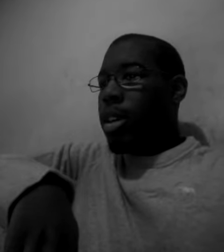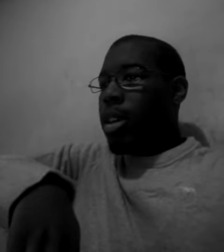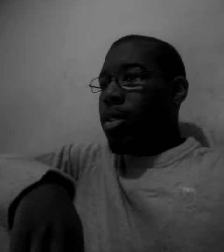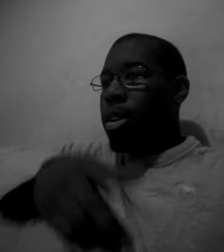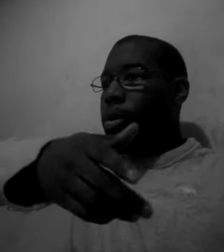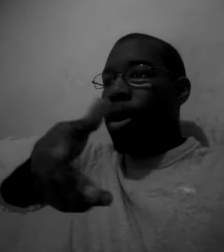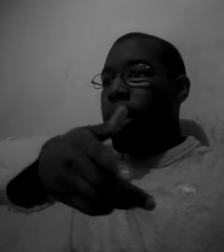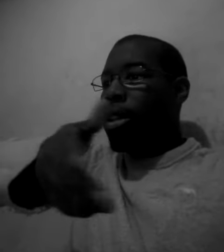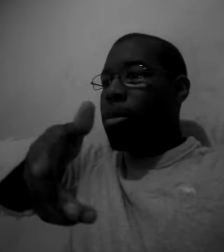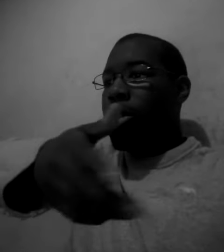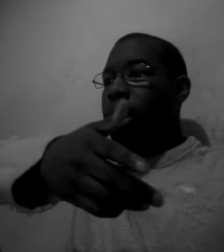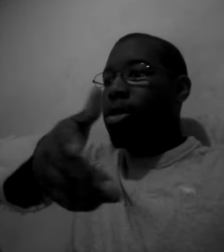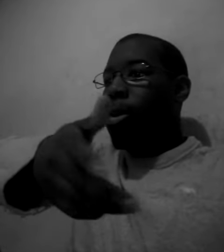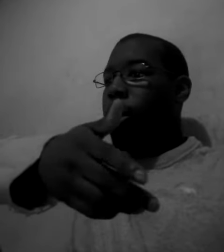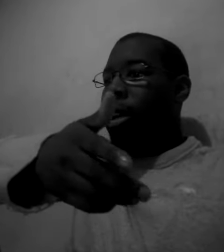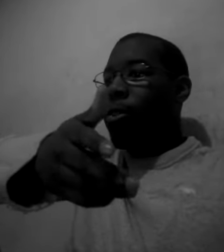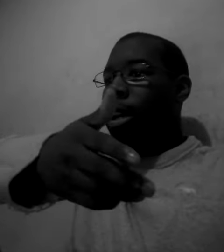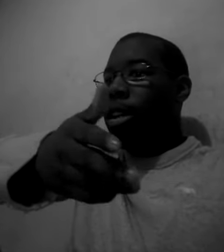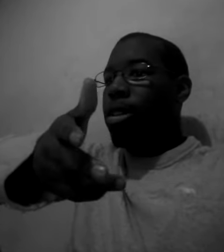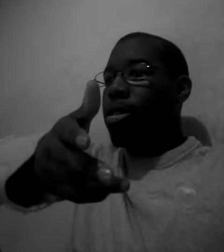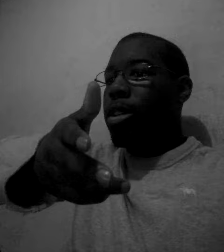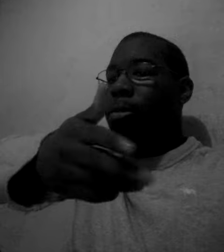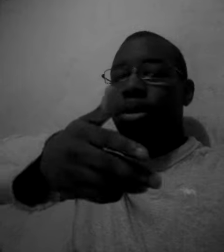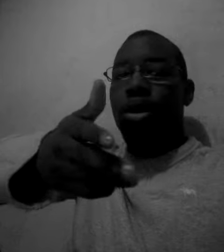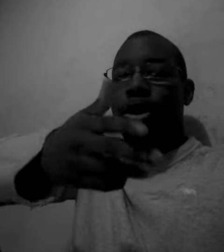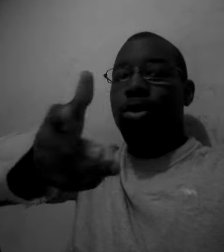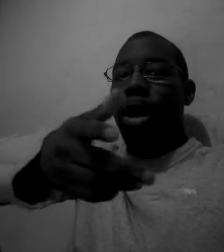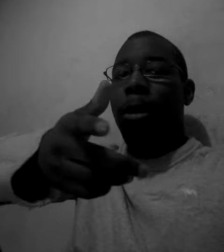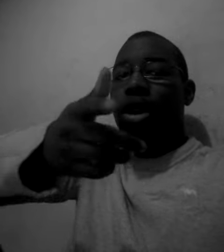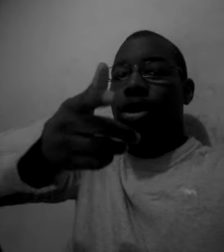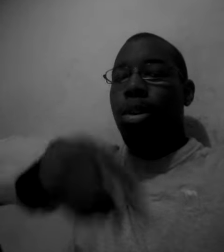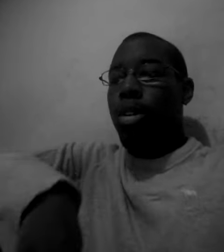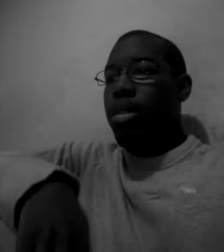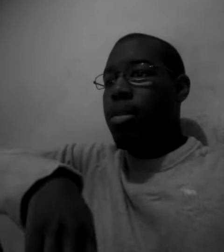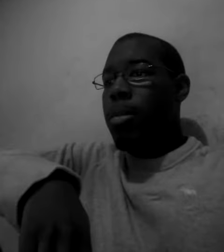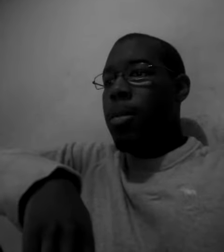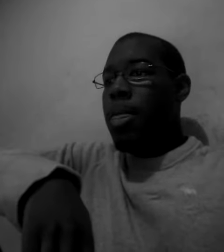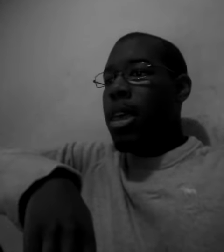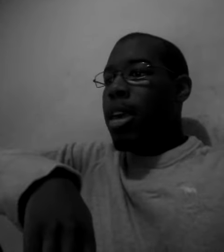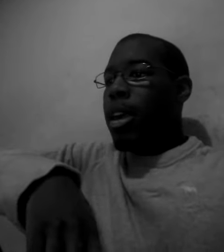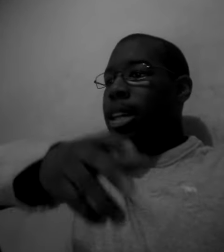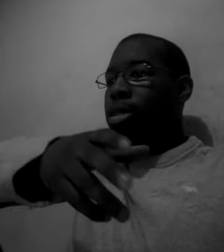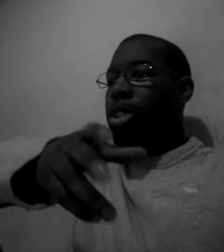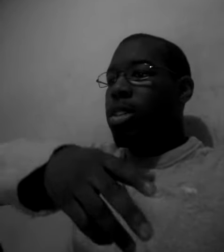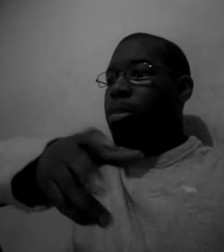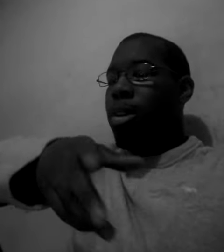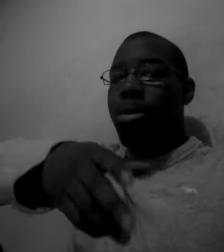If you're going to worry about the numbers, you might as well worry about the fact that those are the people who are swayed by your word. And that you show them promise